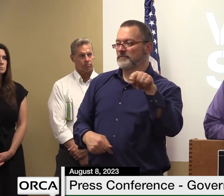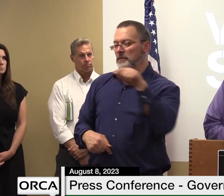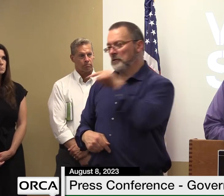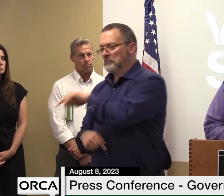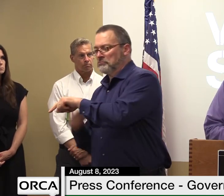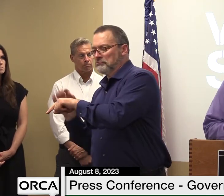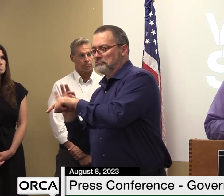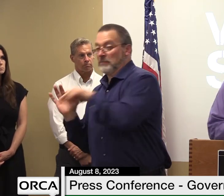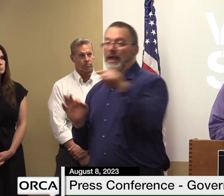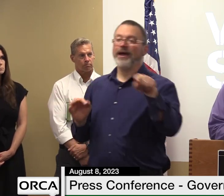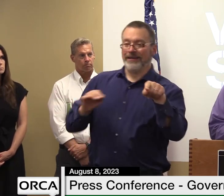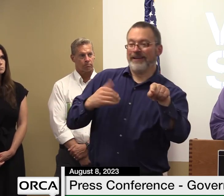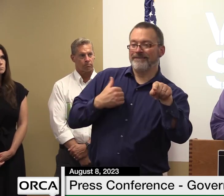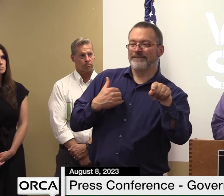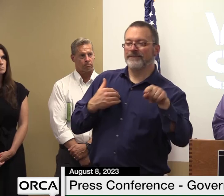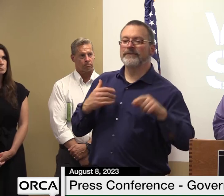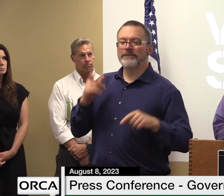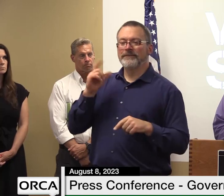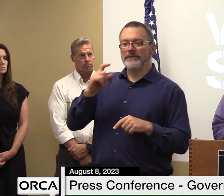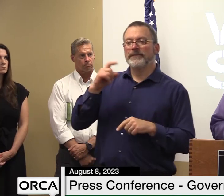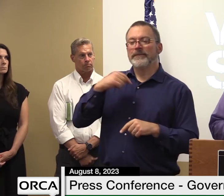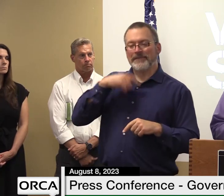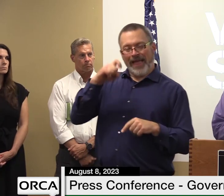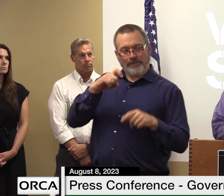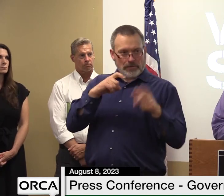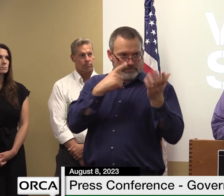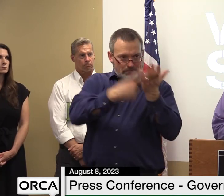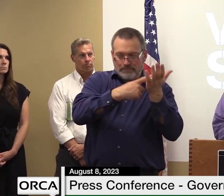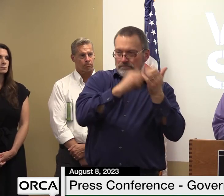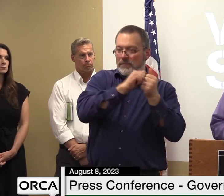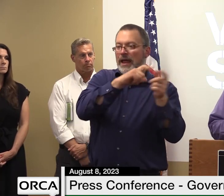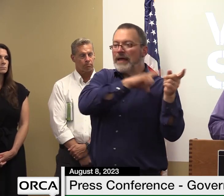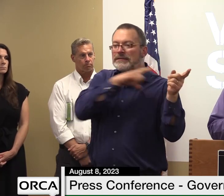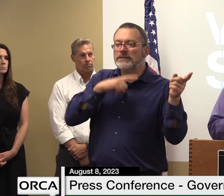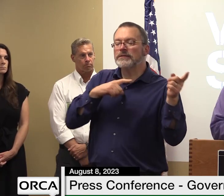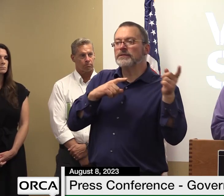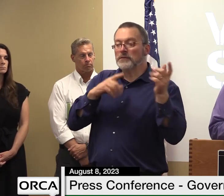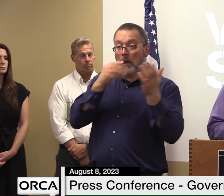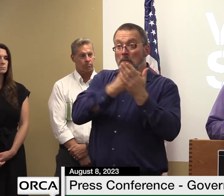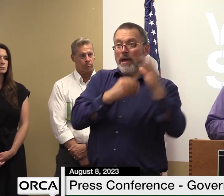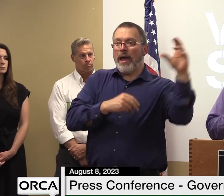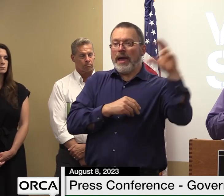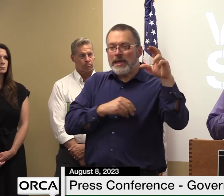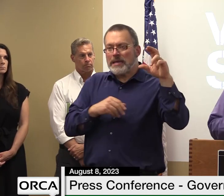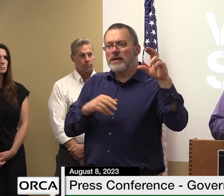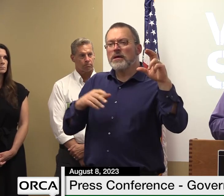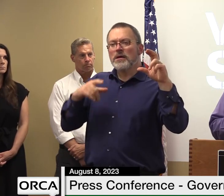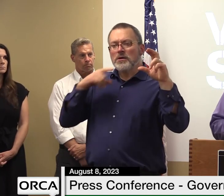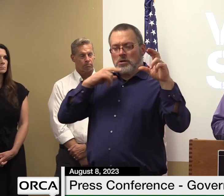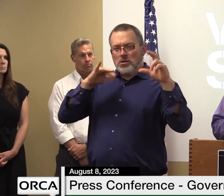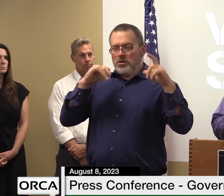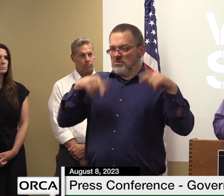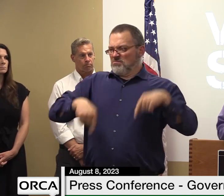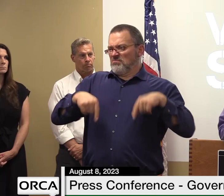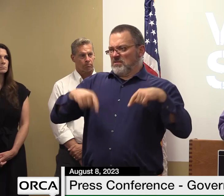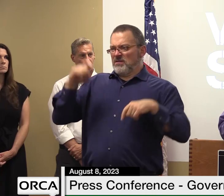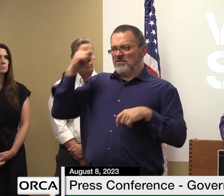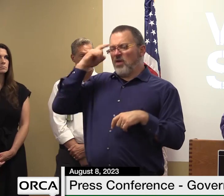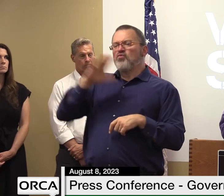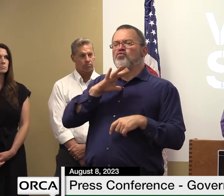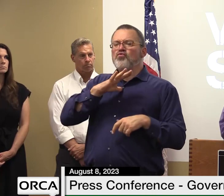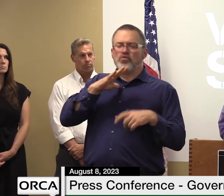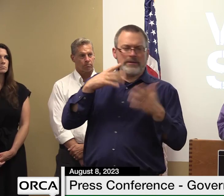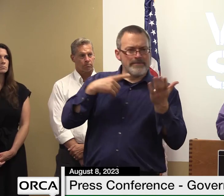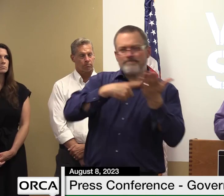with the legislature of the goals of the arpa portfolio i think vermont did a great job of negotiating a really thoughtful package